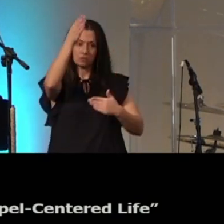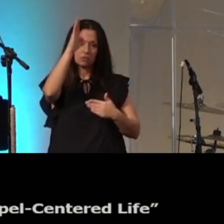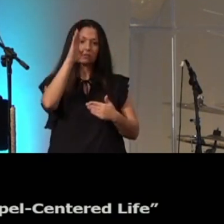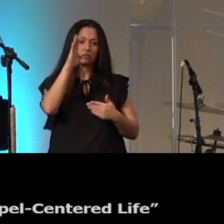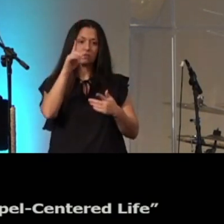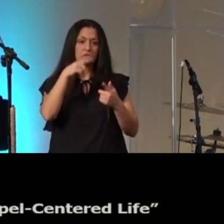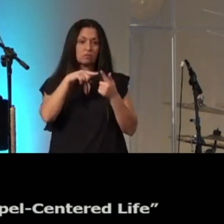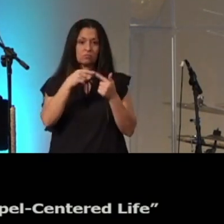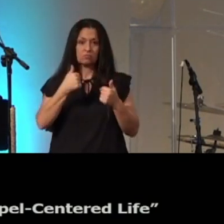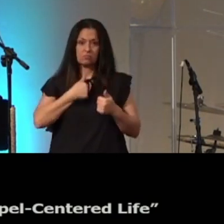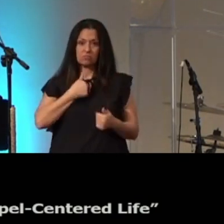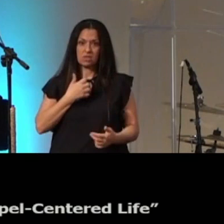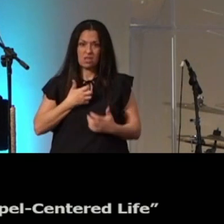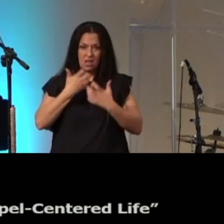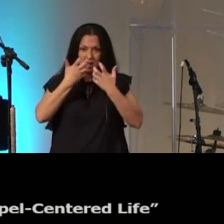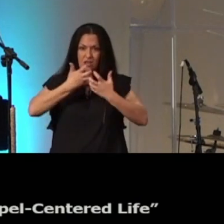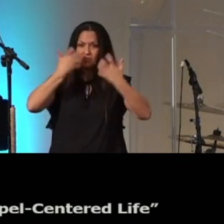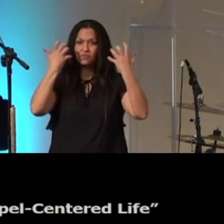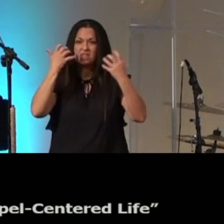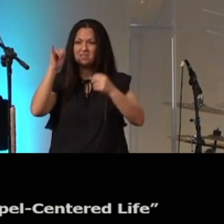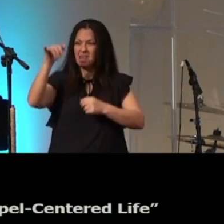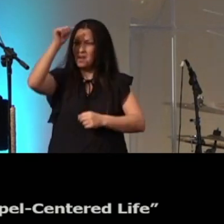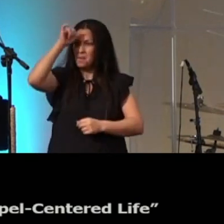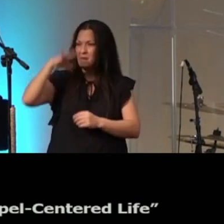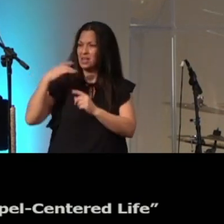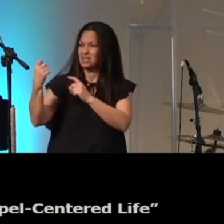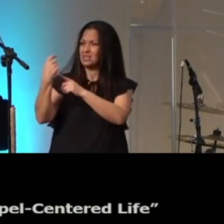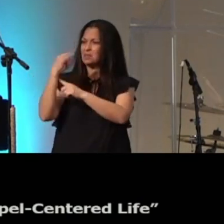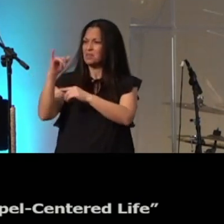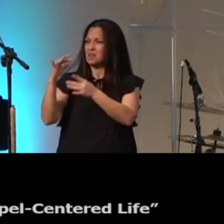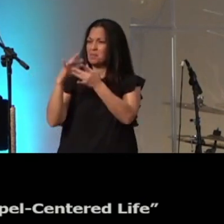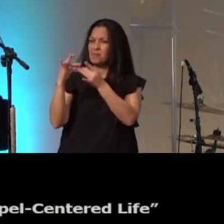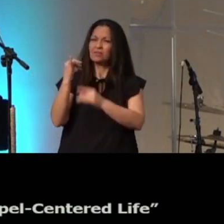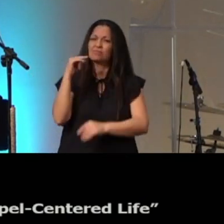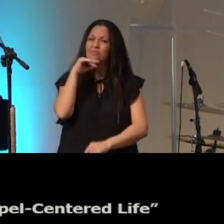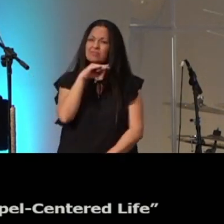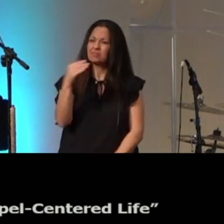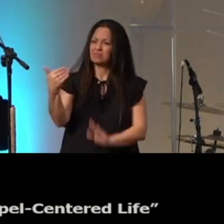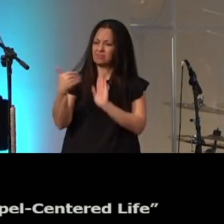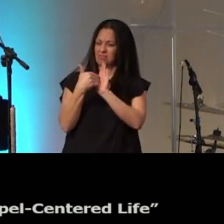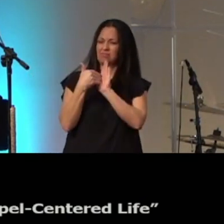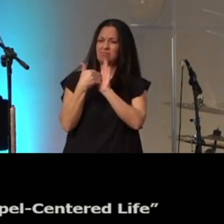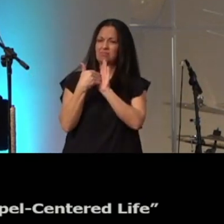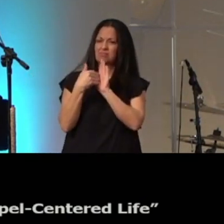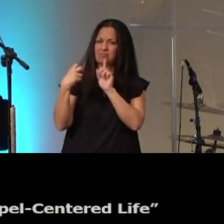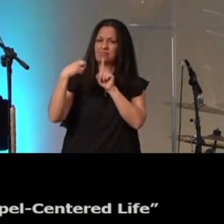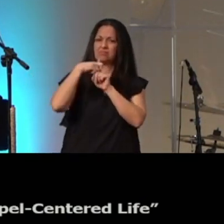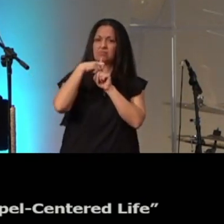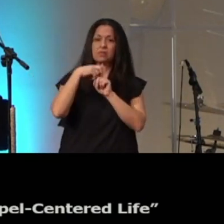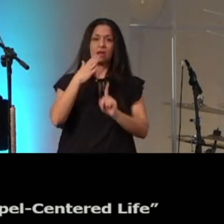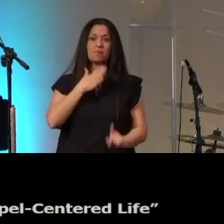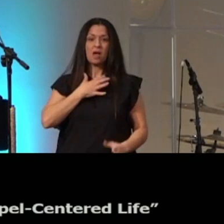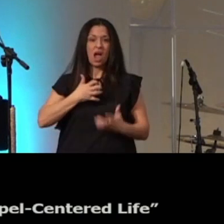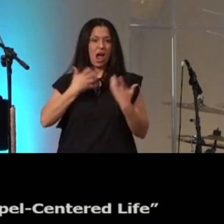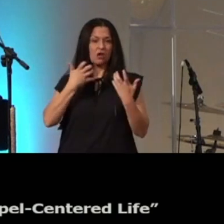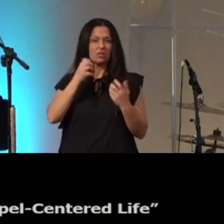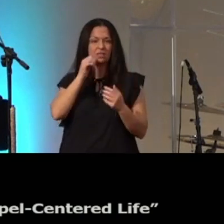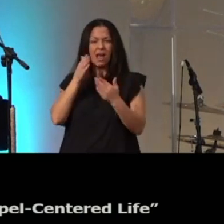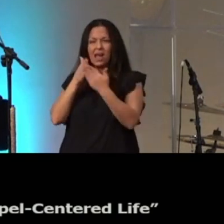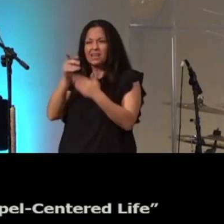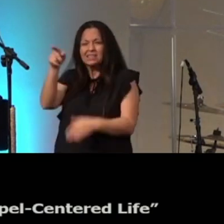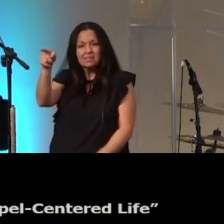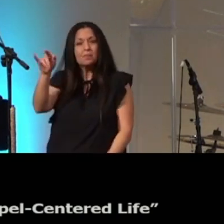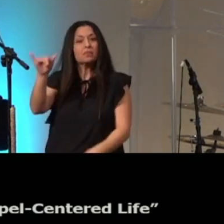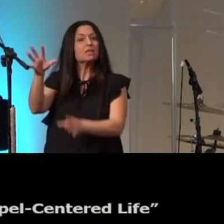when I get angry at this guy who sends me this message my anger is actually not against this guy it includes him